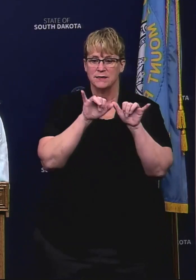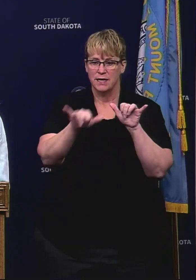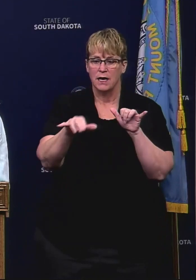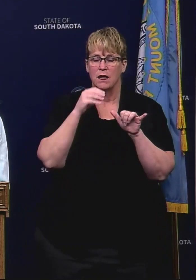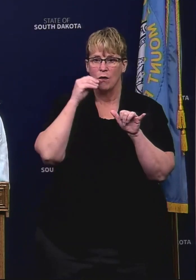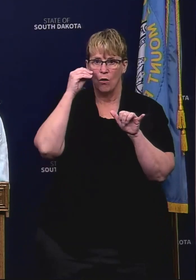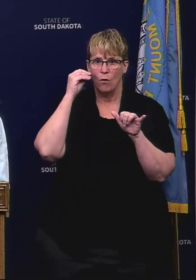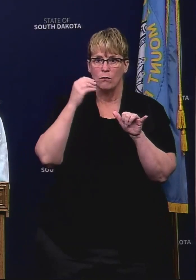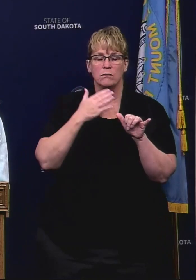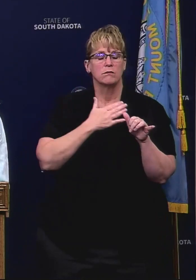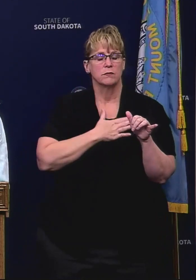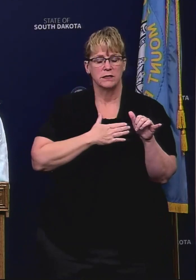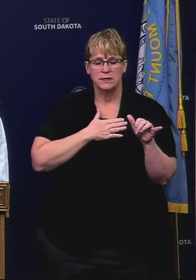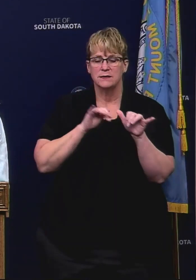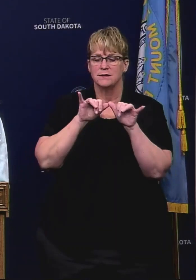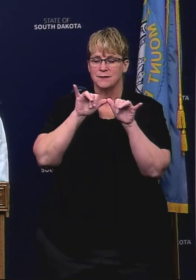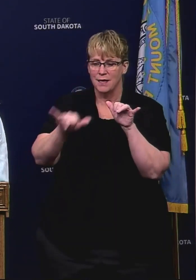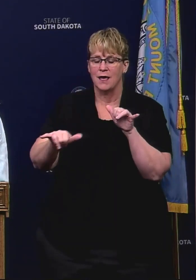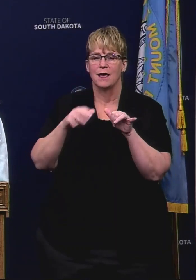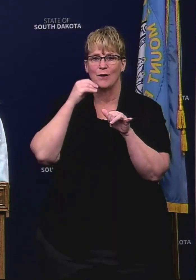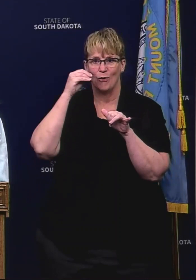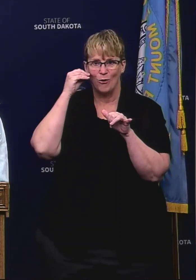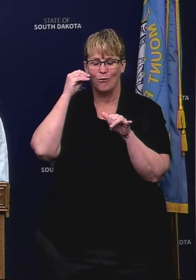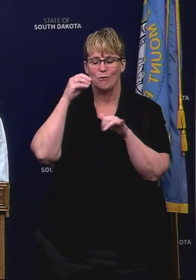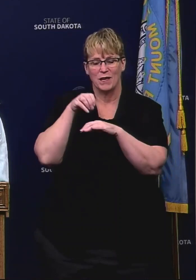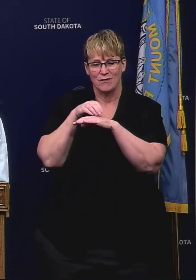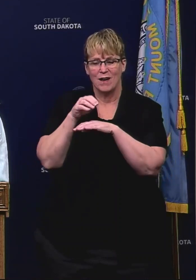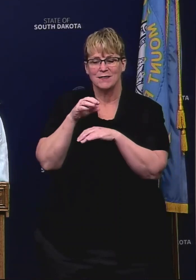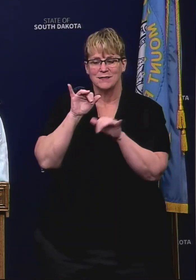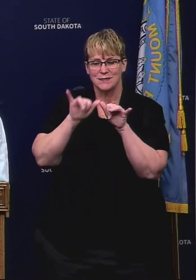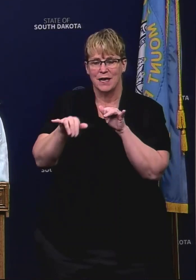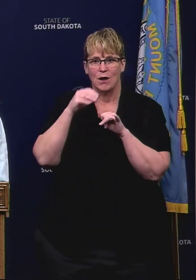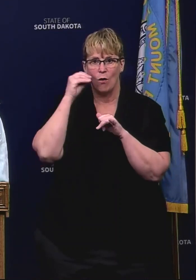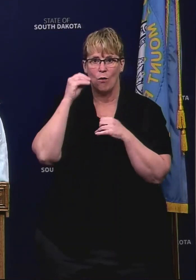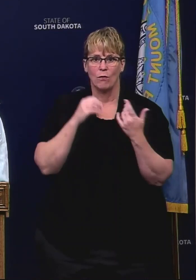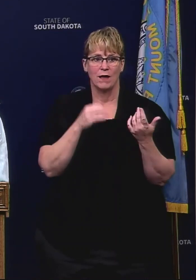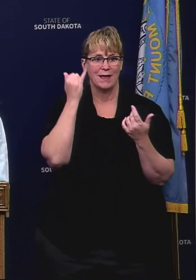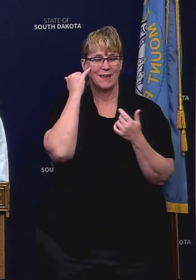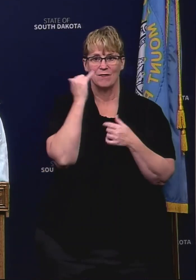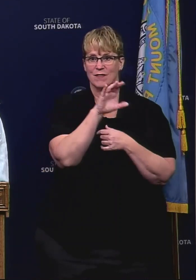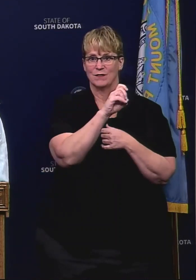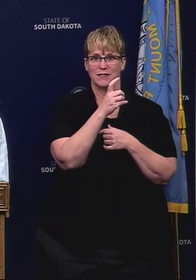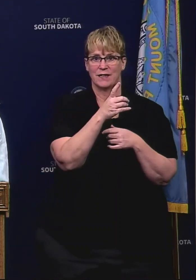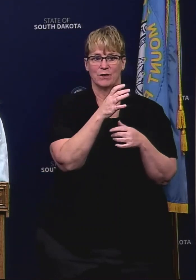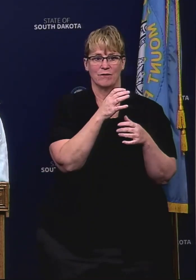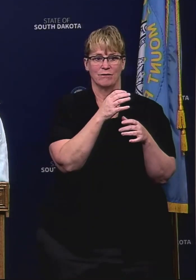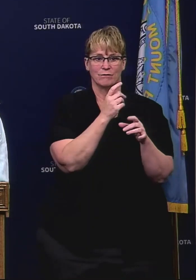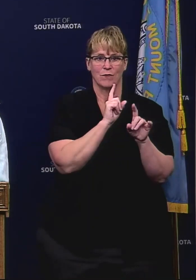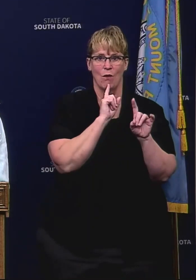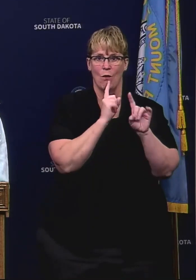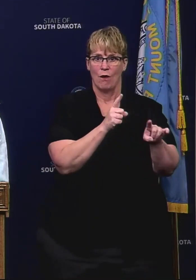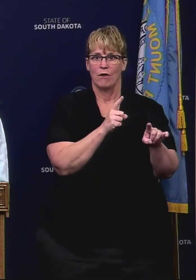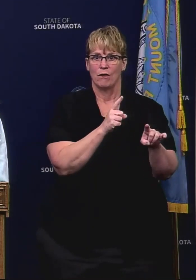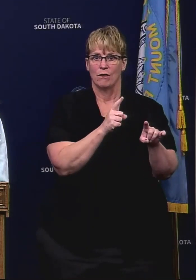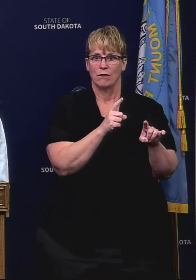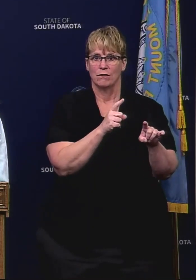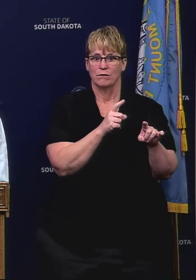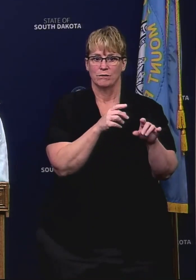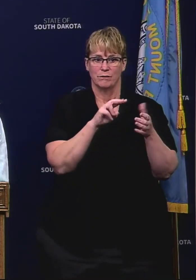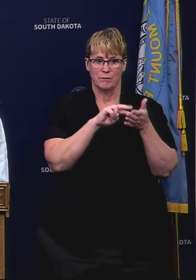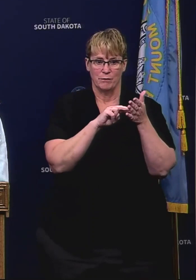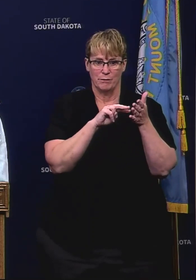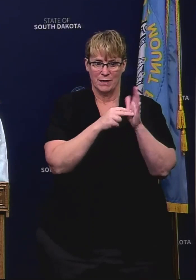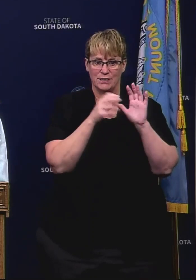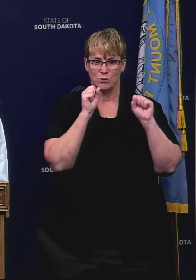they sure would be advised to do that just because the executive order is lifted doesn't mean that the risk is gone so